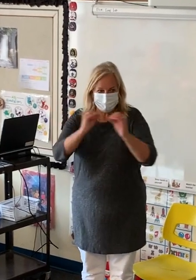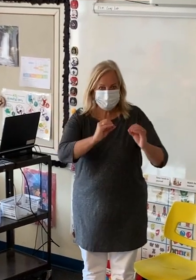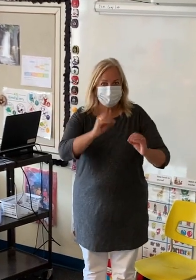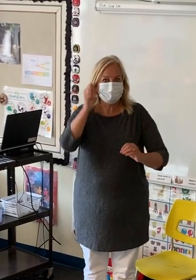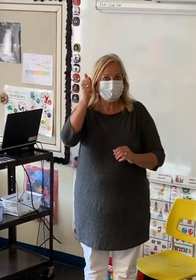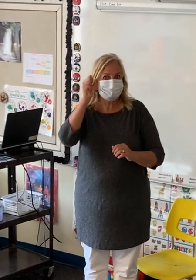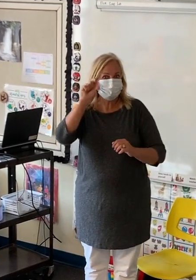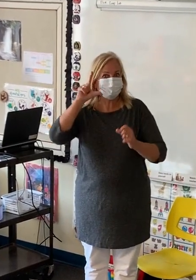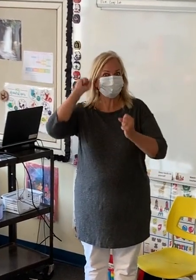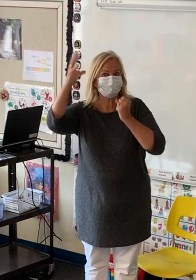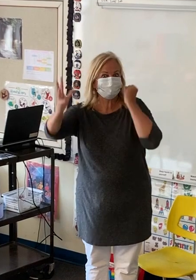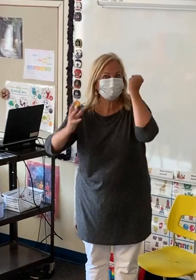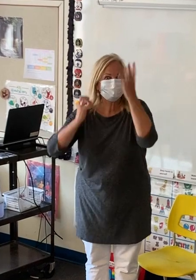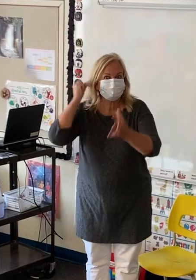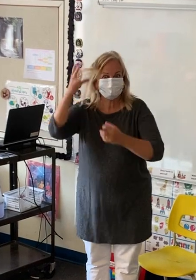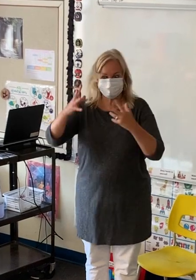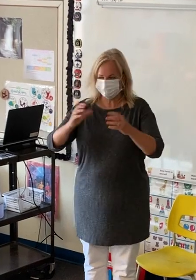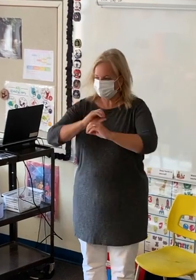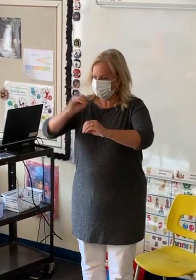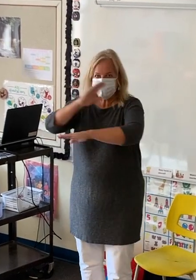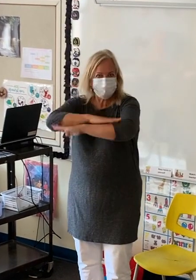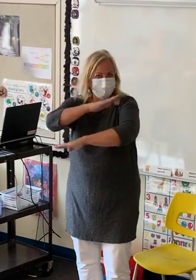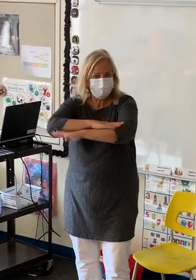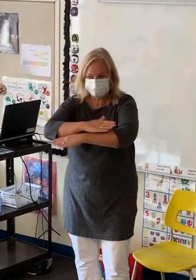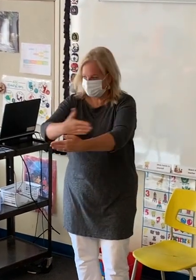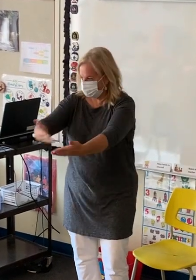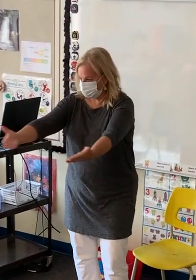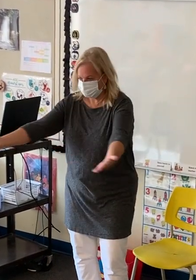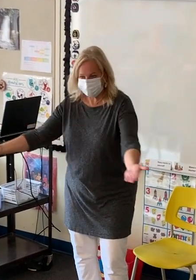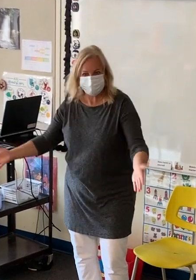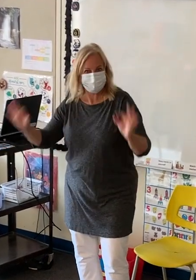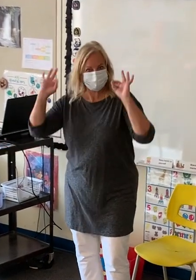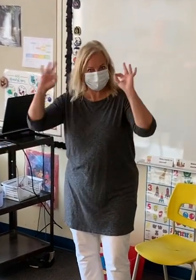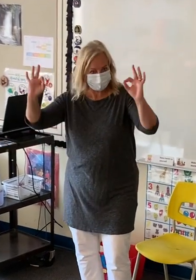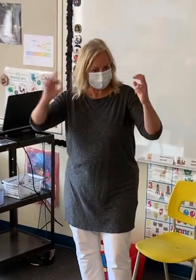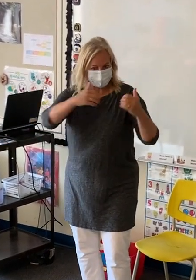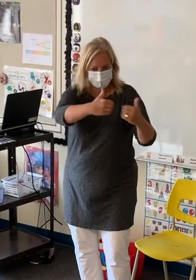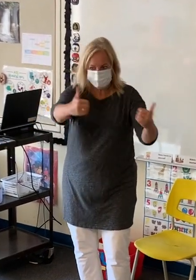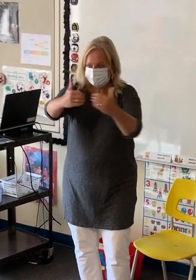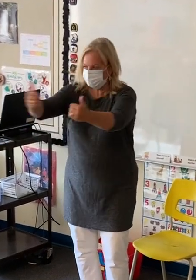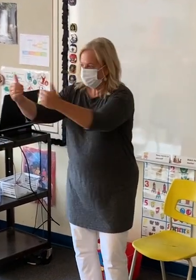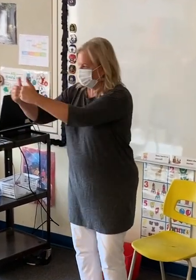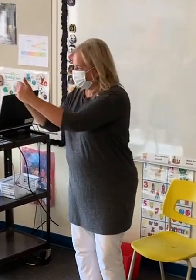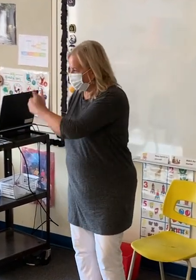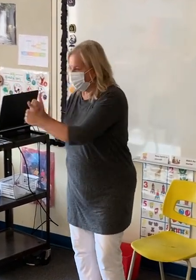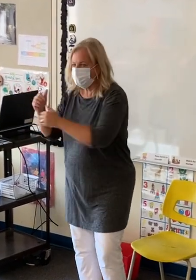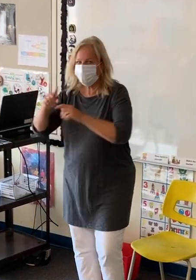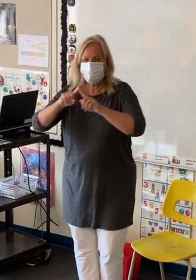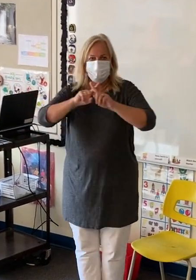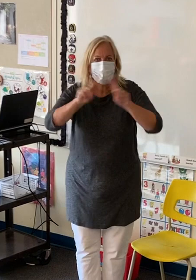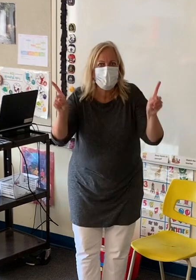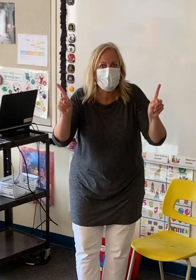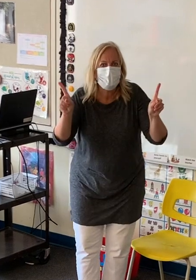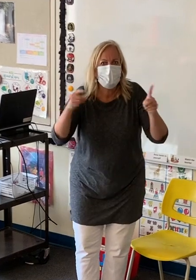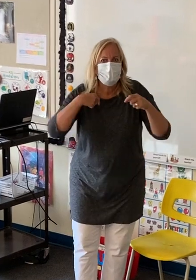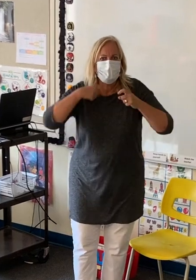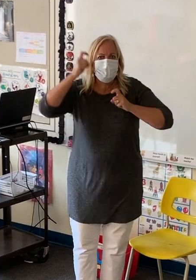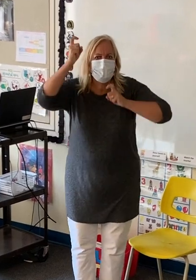Sometimes when I'm teaching ASL, we don't have any table in the middle, which is perfect. Everyone is socially distanced in their seats,